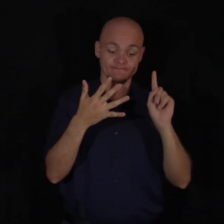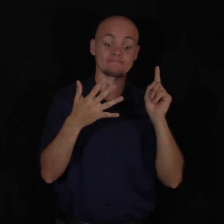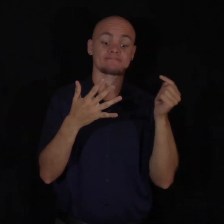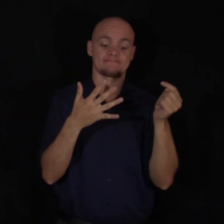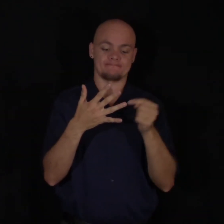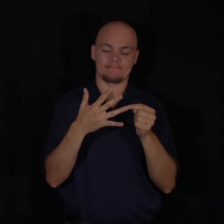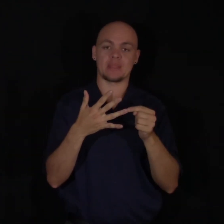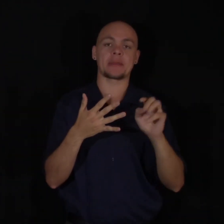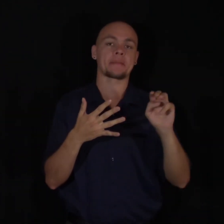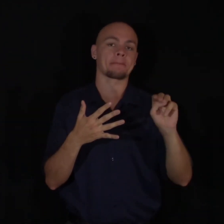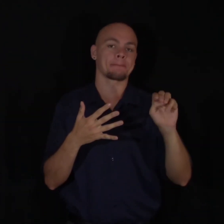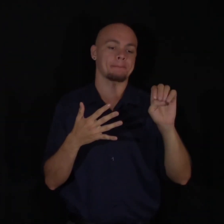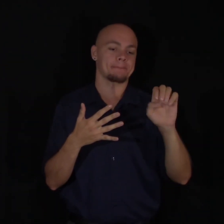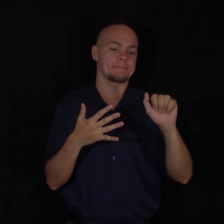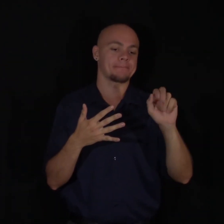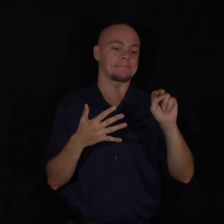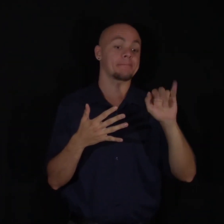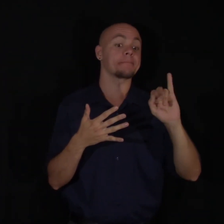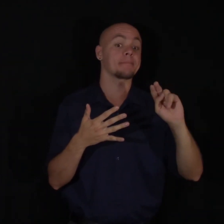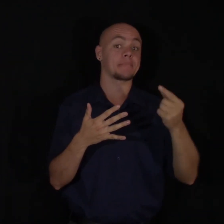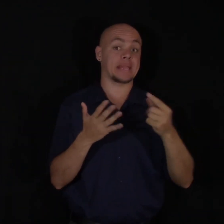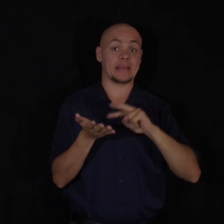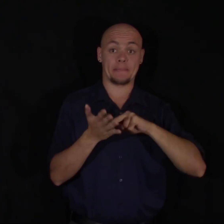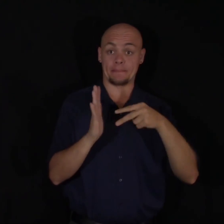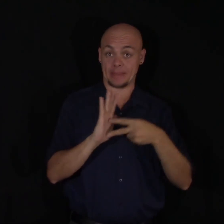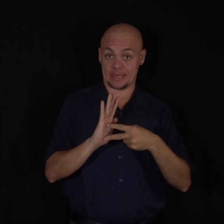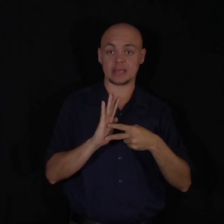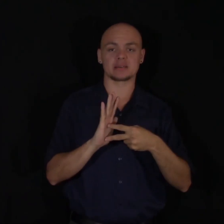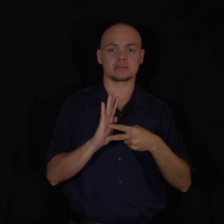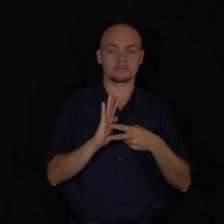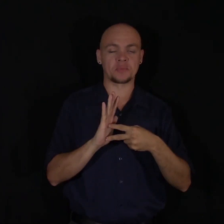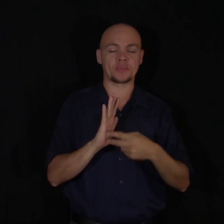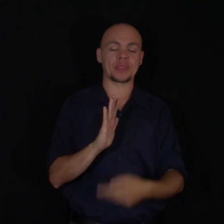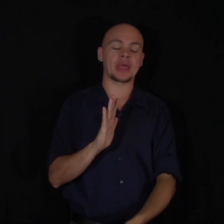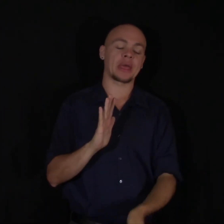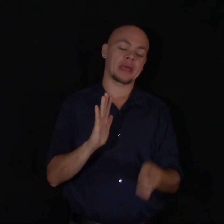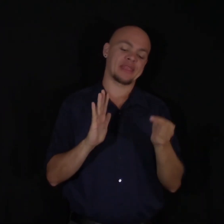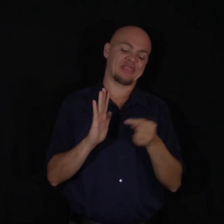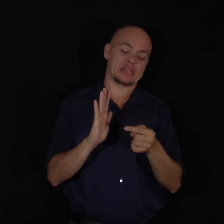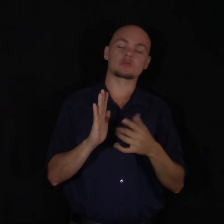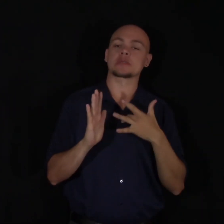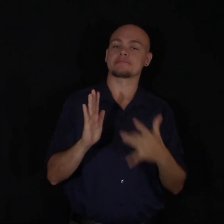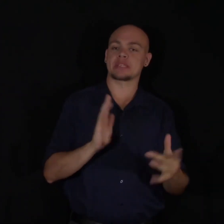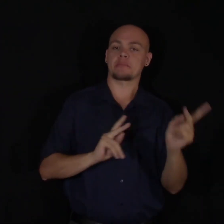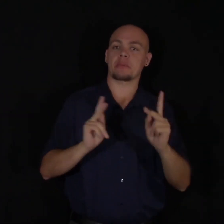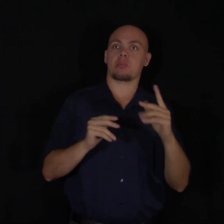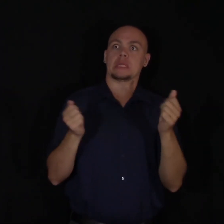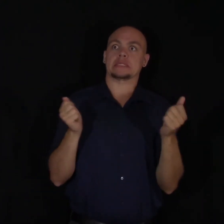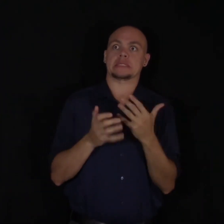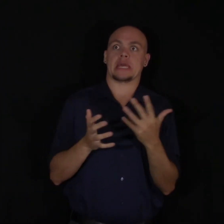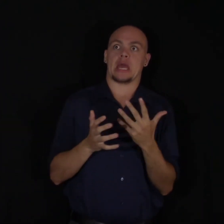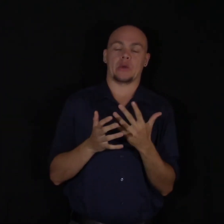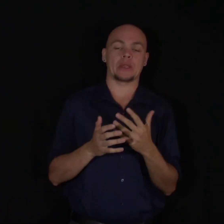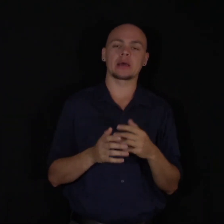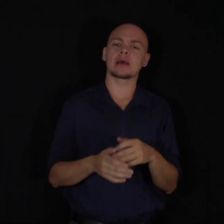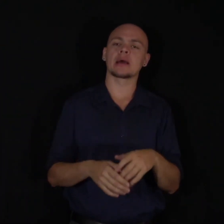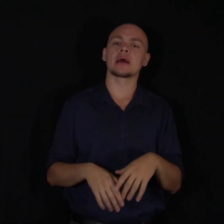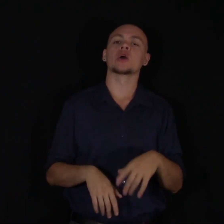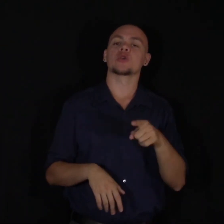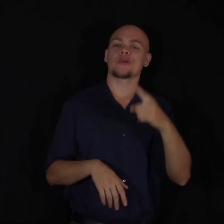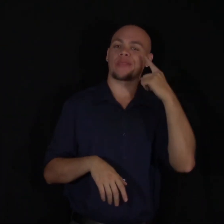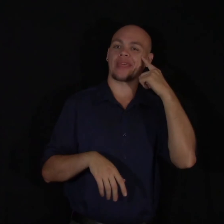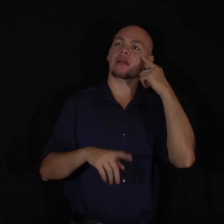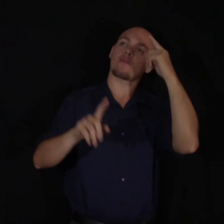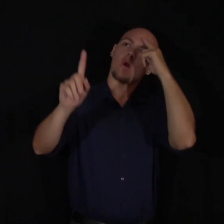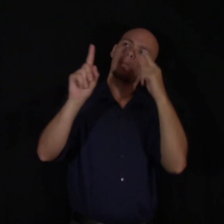My fourth secret to happiness is meaning. This one often scares people. When you think of having a meaning, you think of a higher